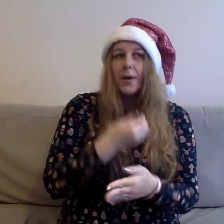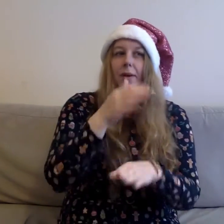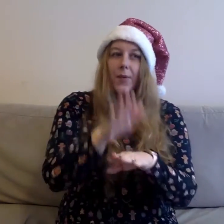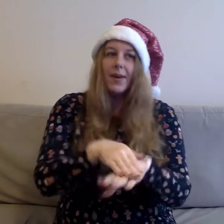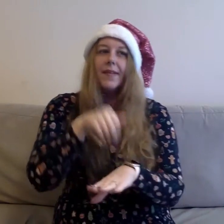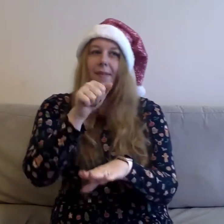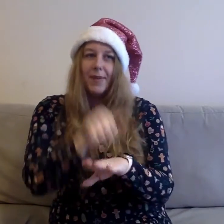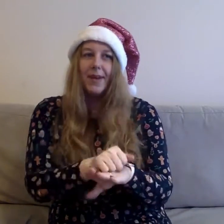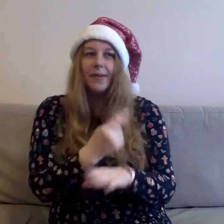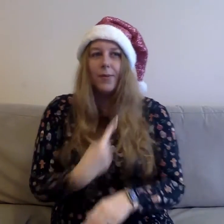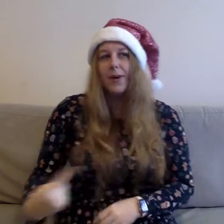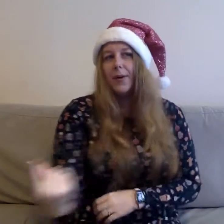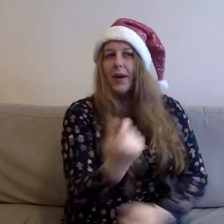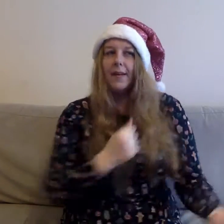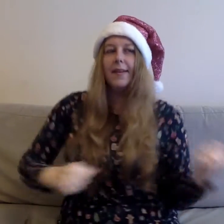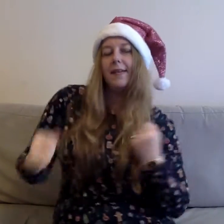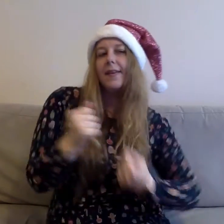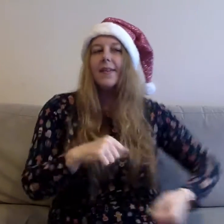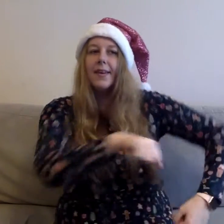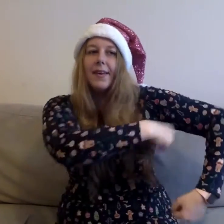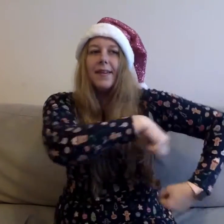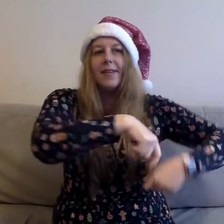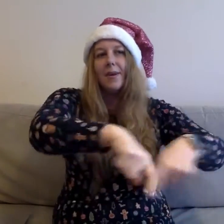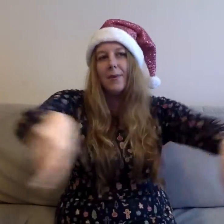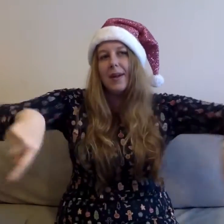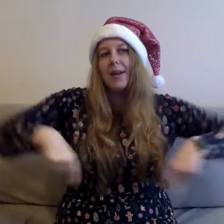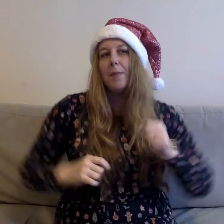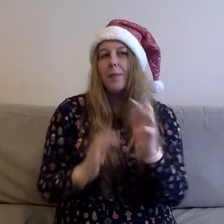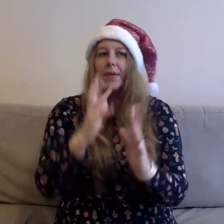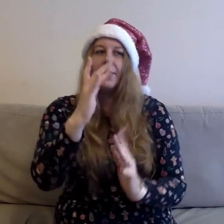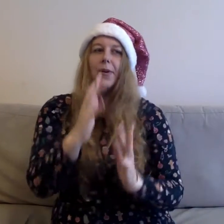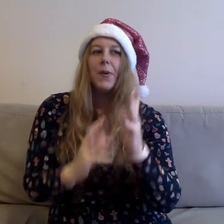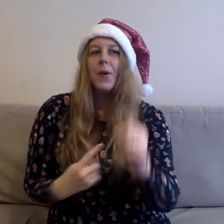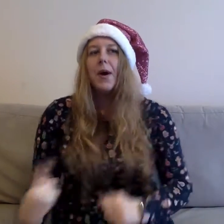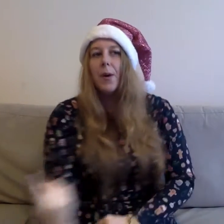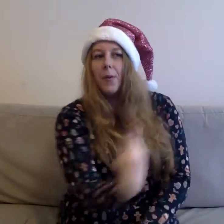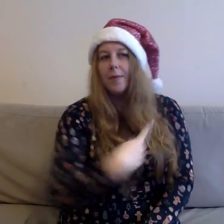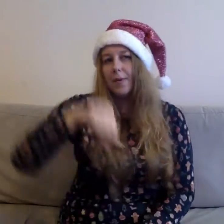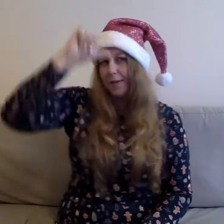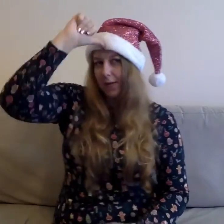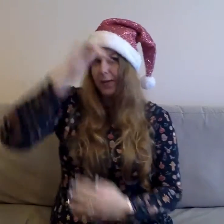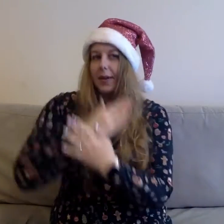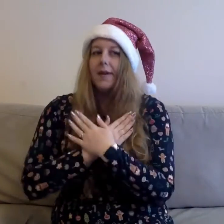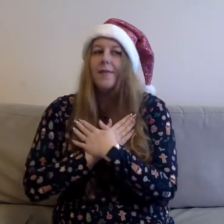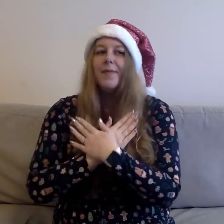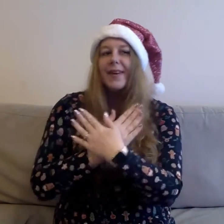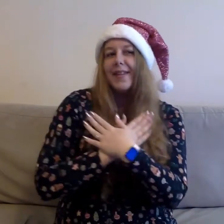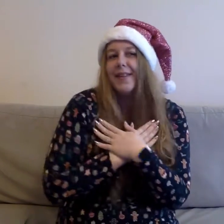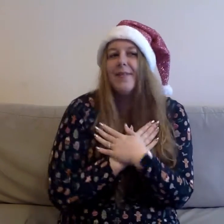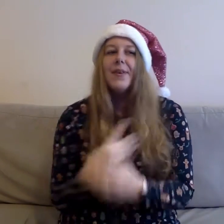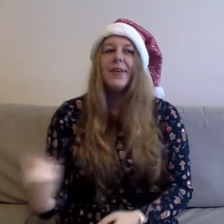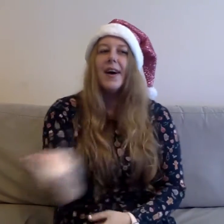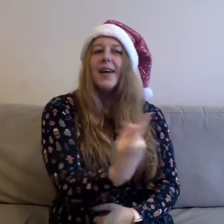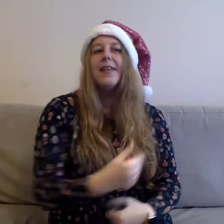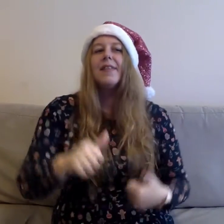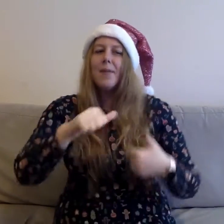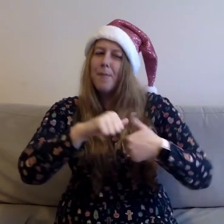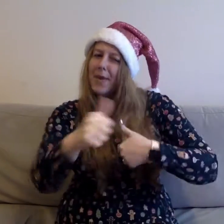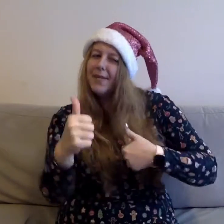Christmas We'll dance in the kitchen while embers glow We both know love, but this love we got is the best